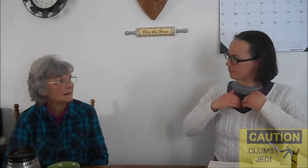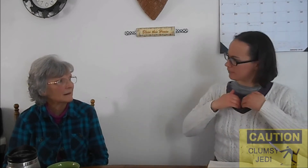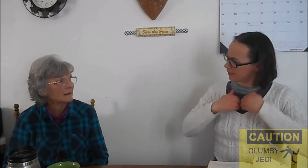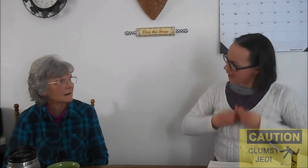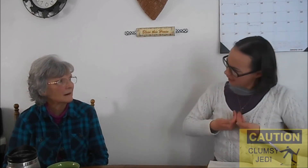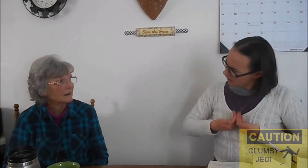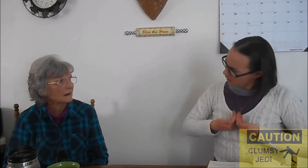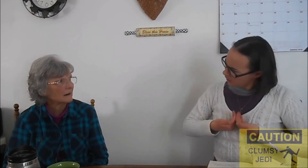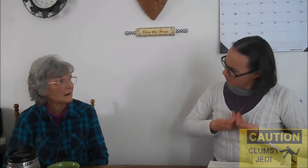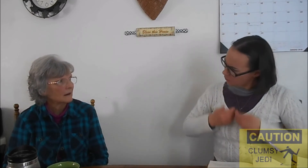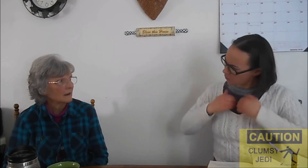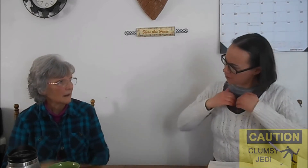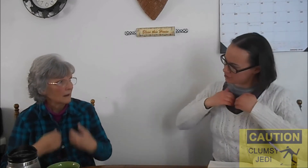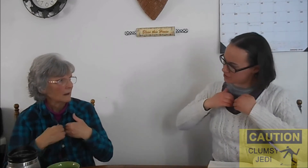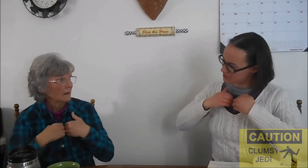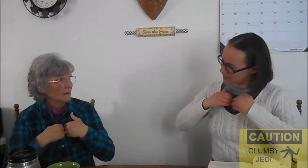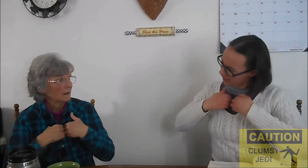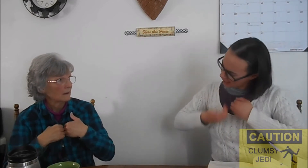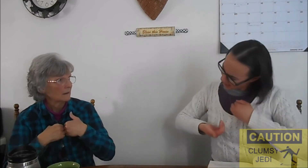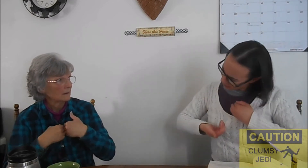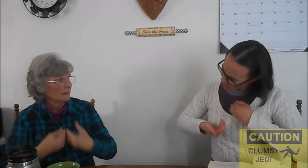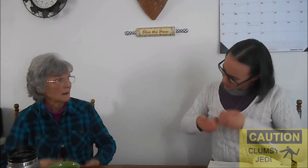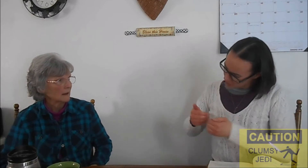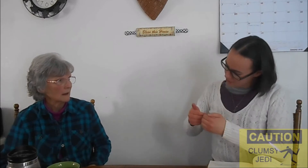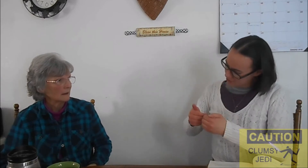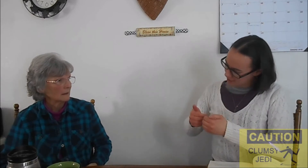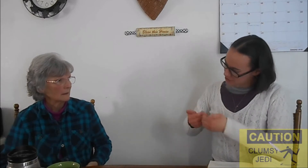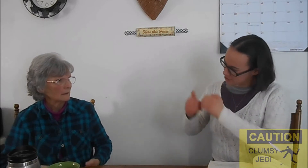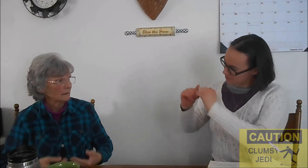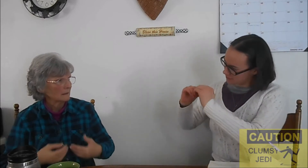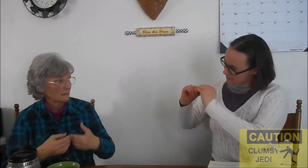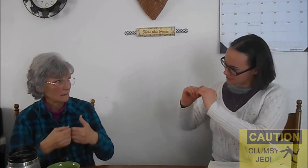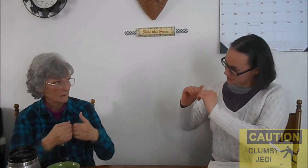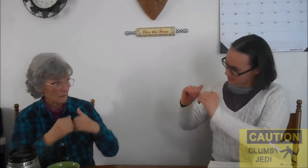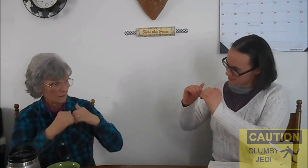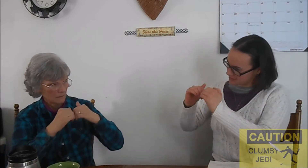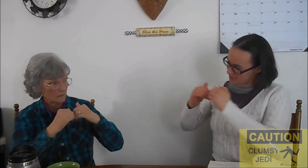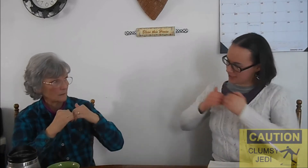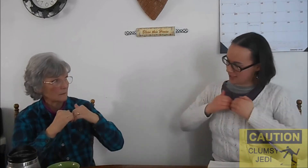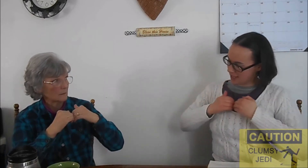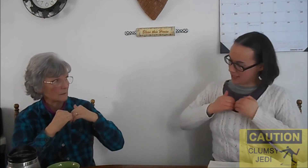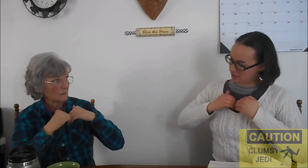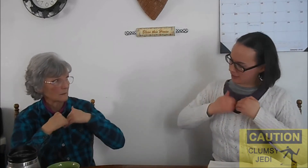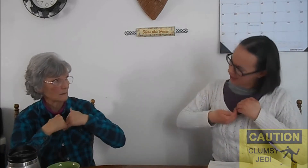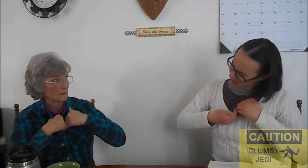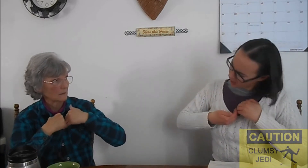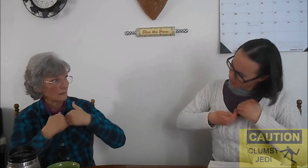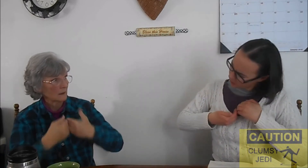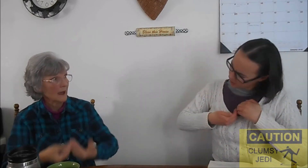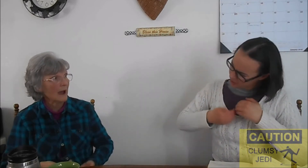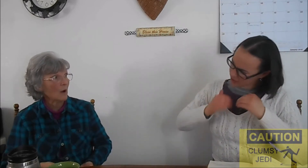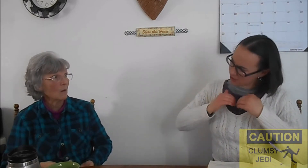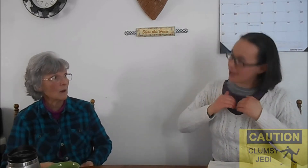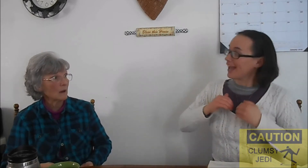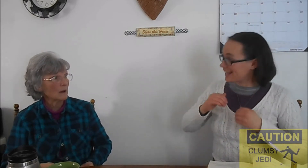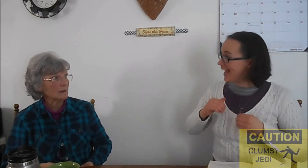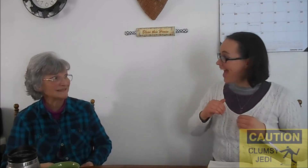Um... Or just... Your hands are curved like this. And... How? How? Yeah!